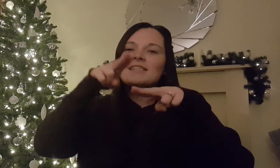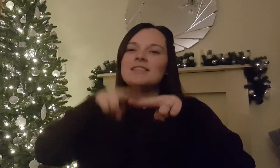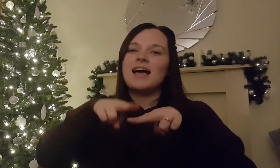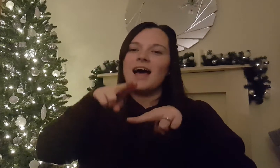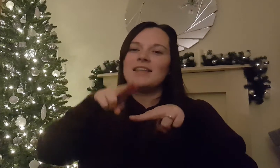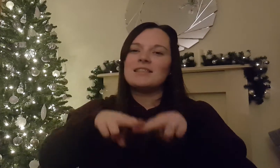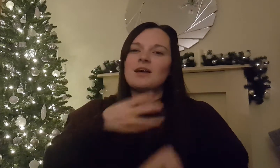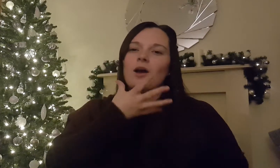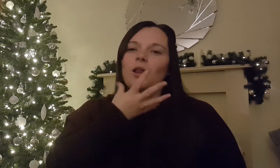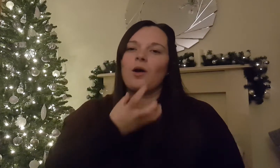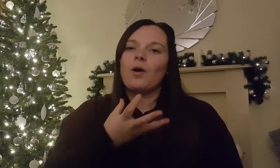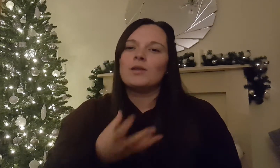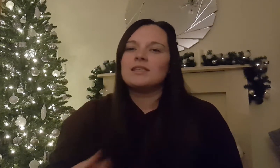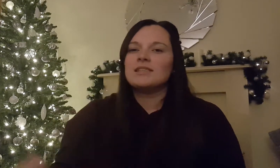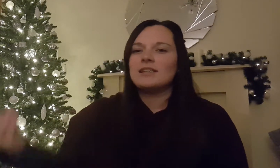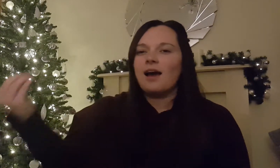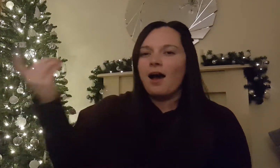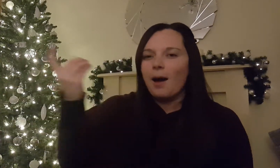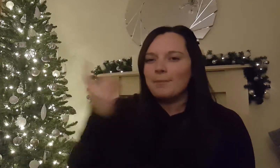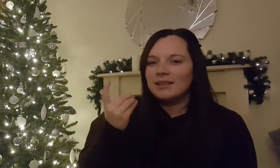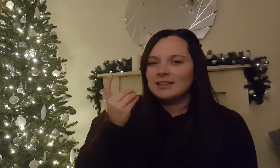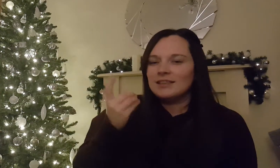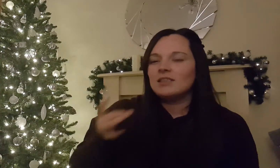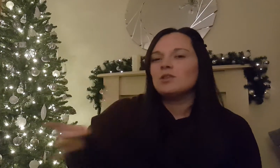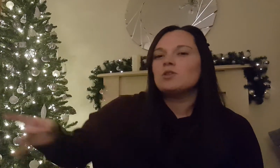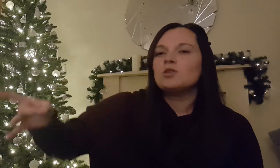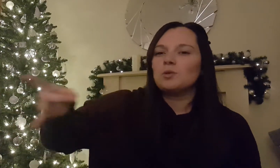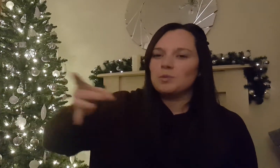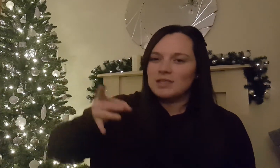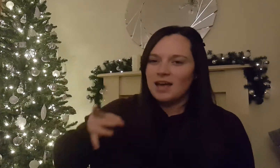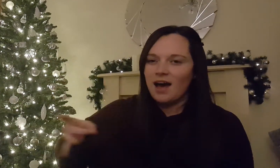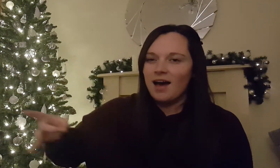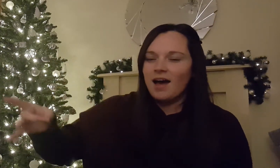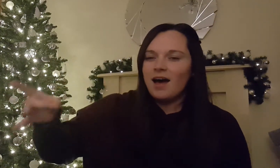Santa Claus is coming to town.